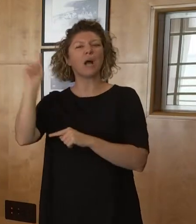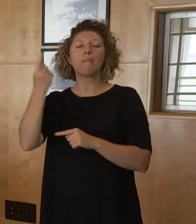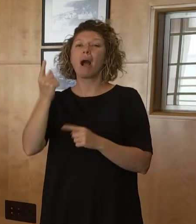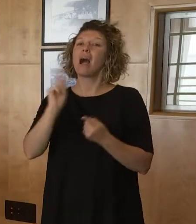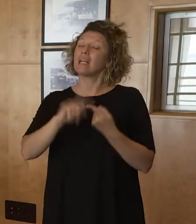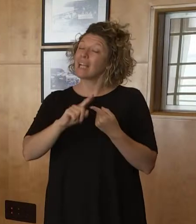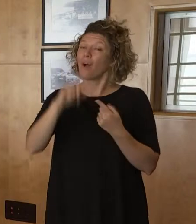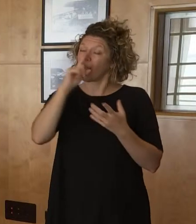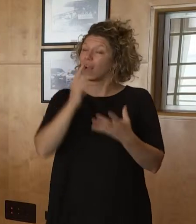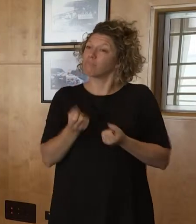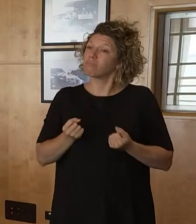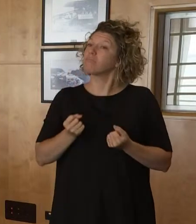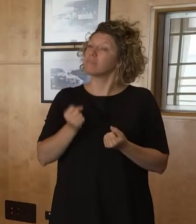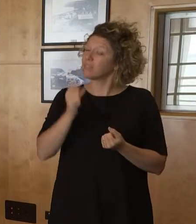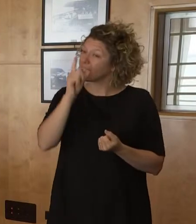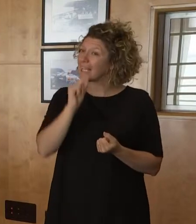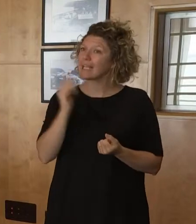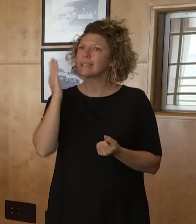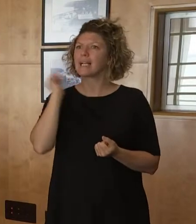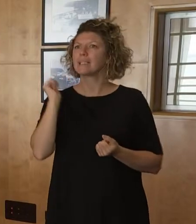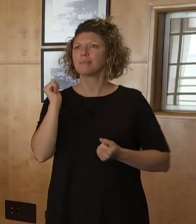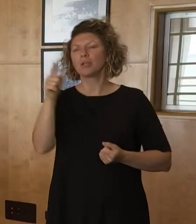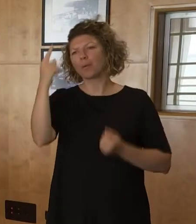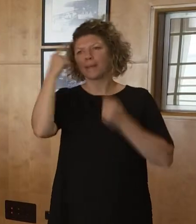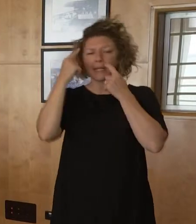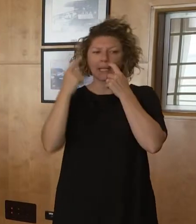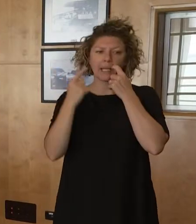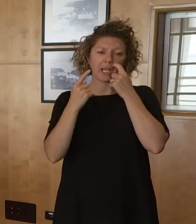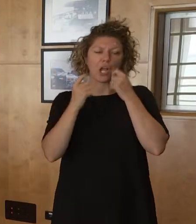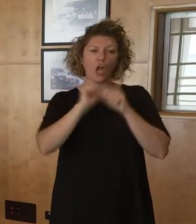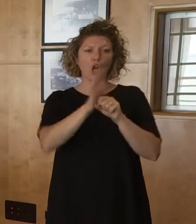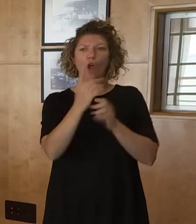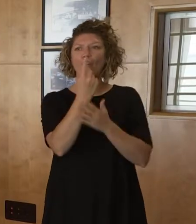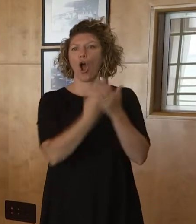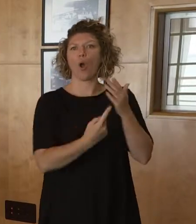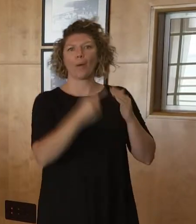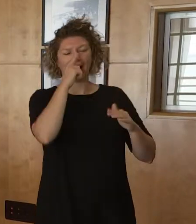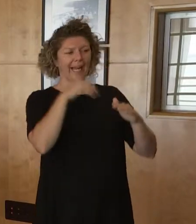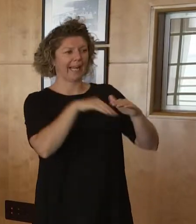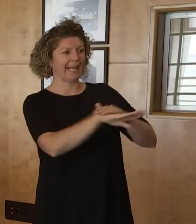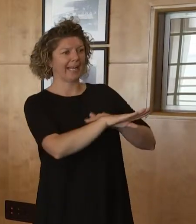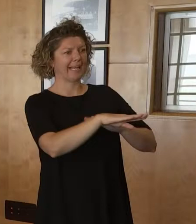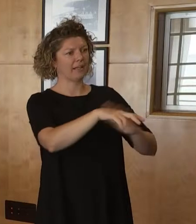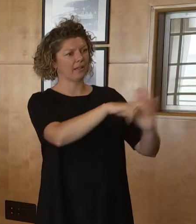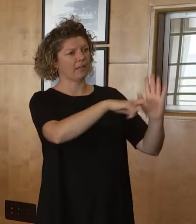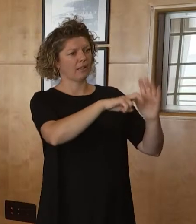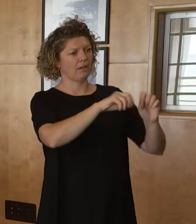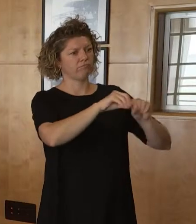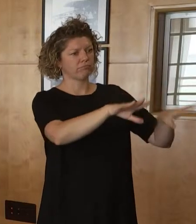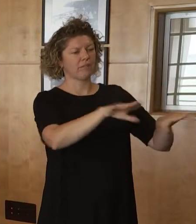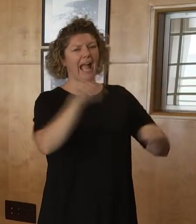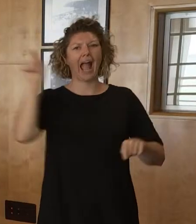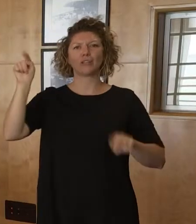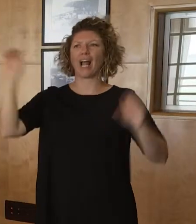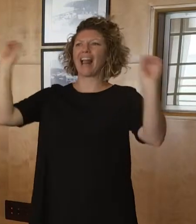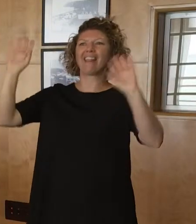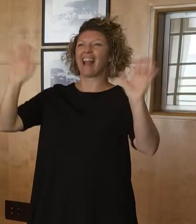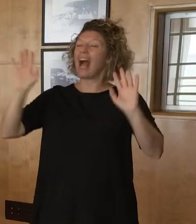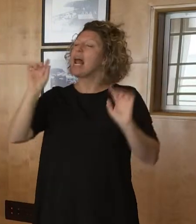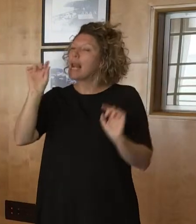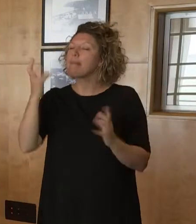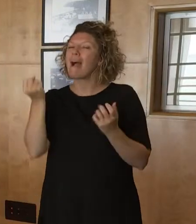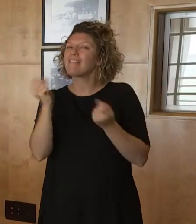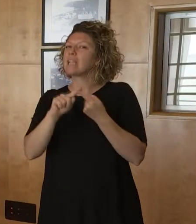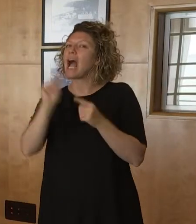It's certainly not, doesn't have an indoors only policy. So, with our increasing case numbers,